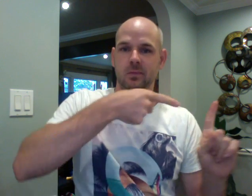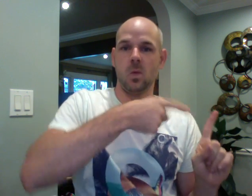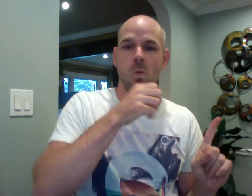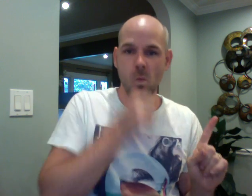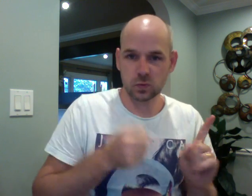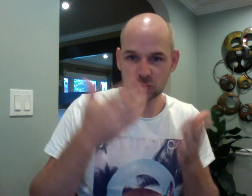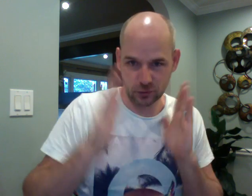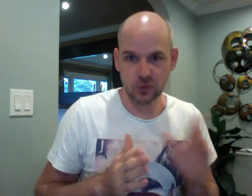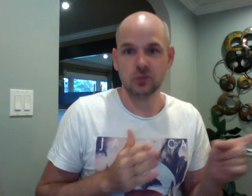Uh oh.